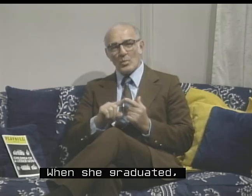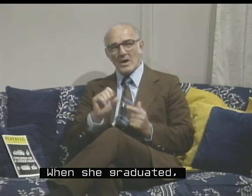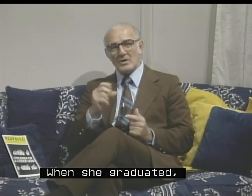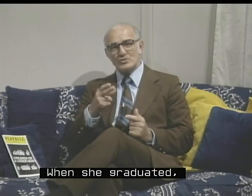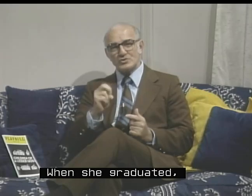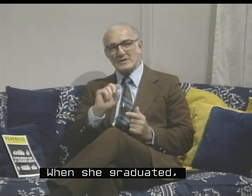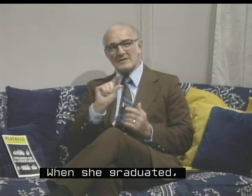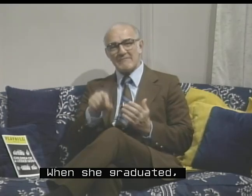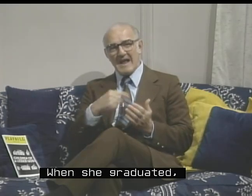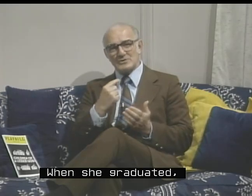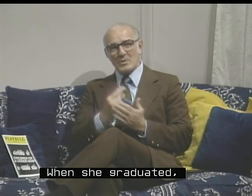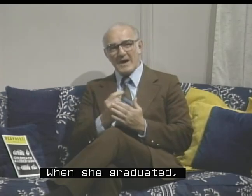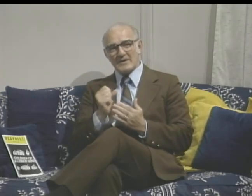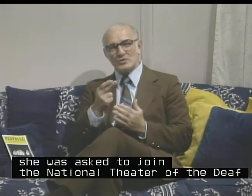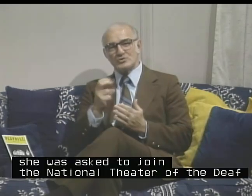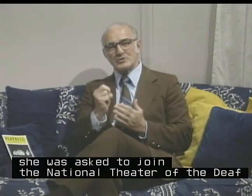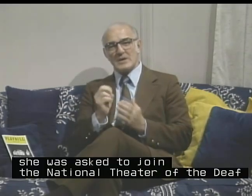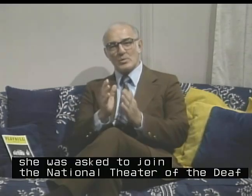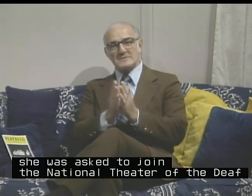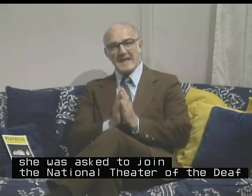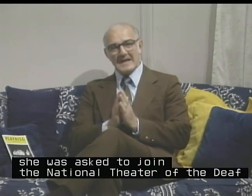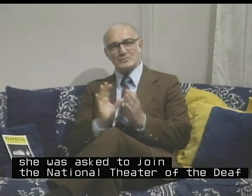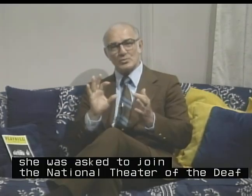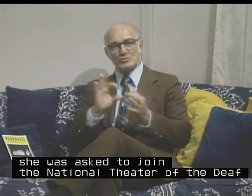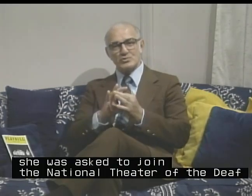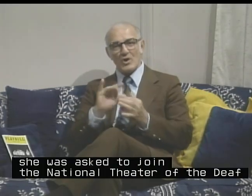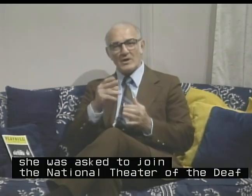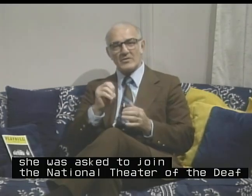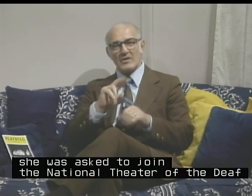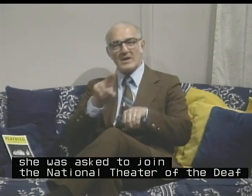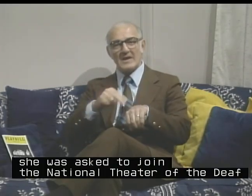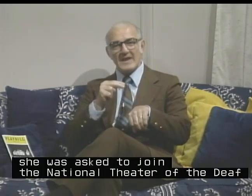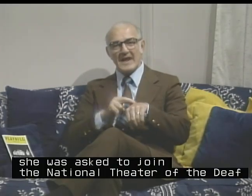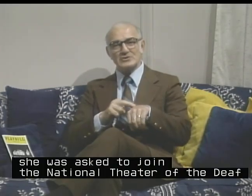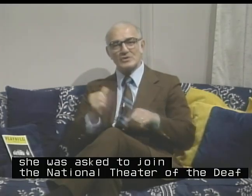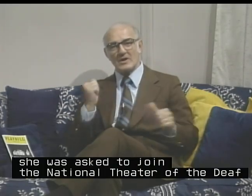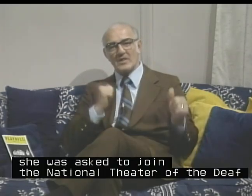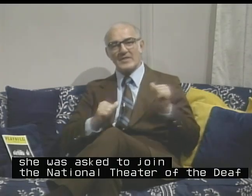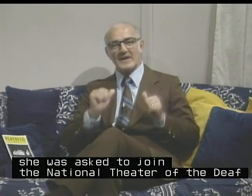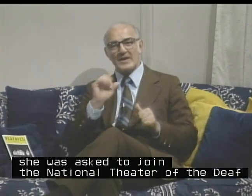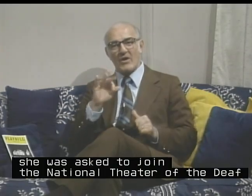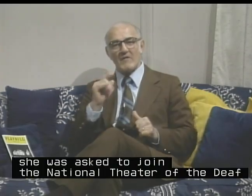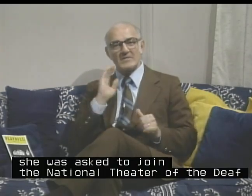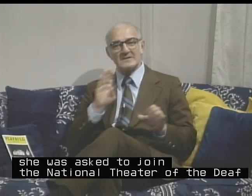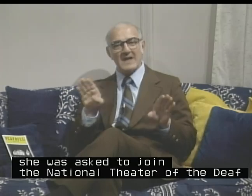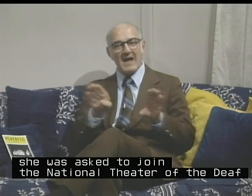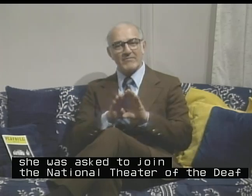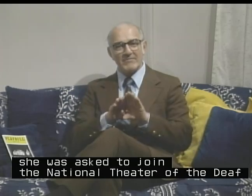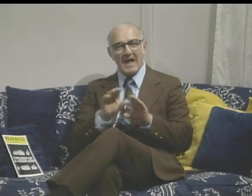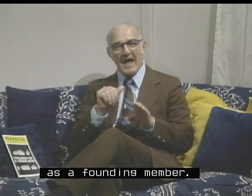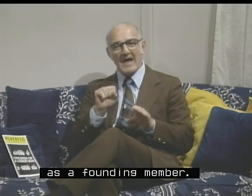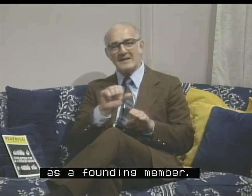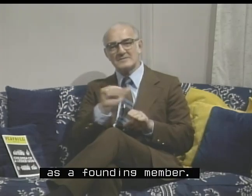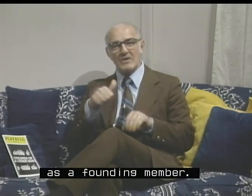When she graduated, she was asked to join the National Theater of the Deaf as a